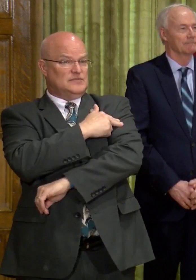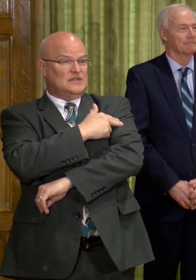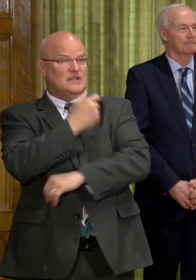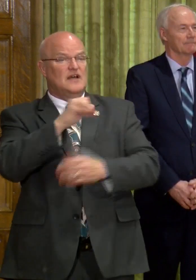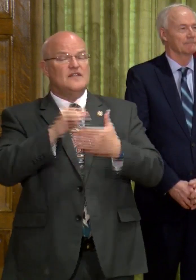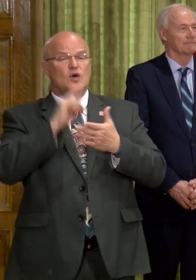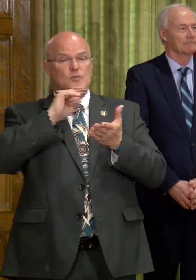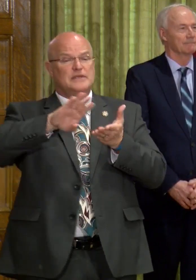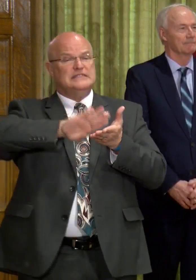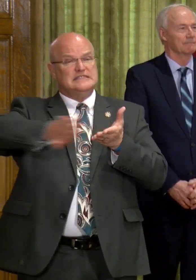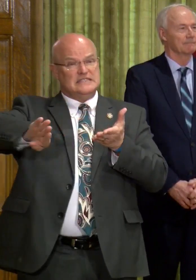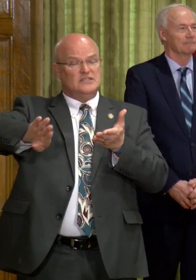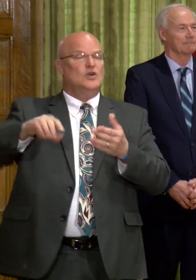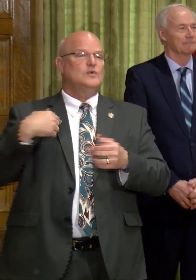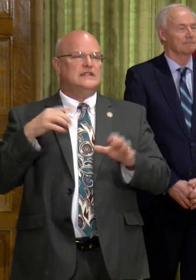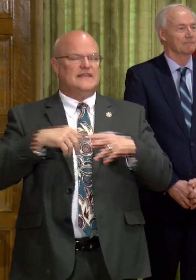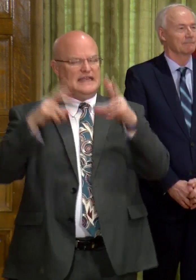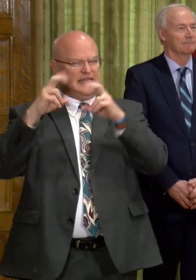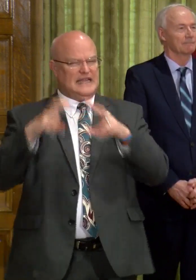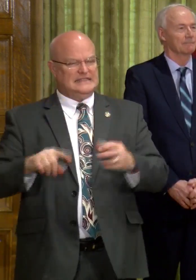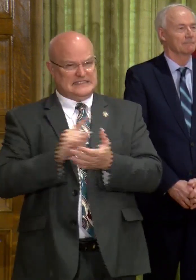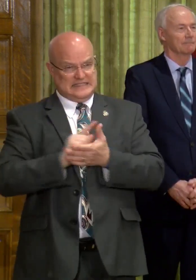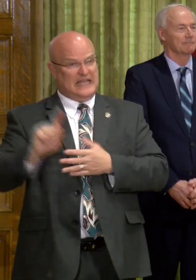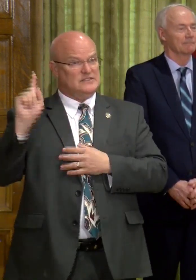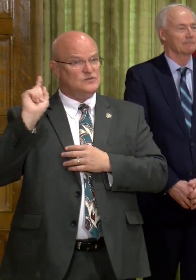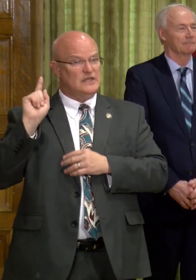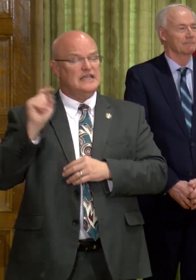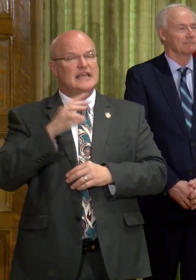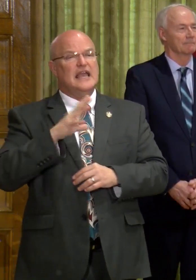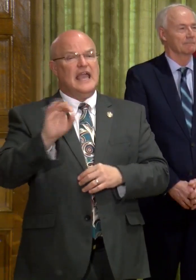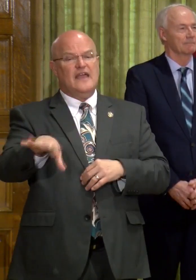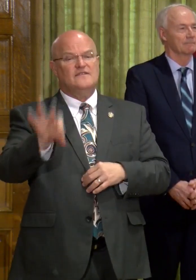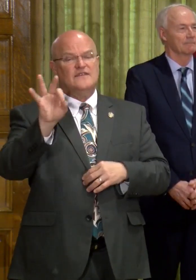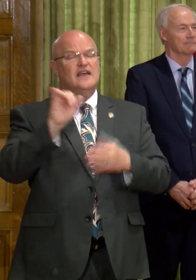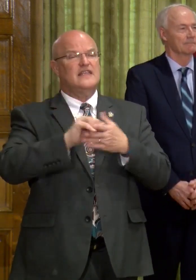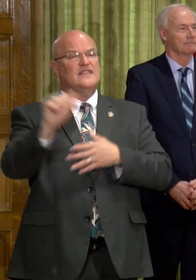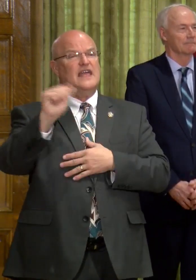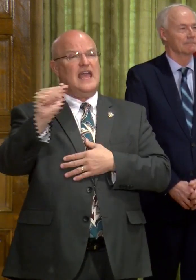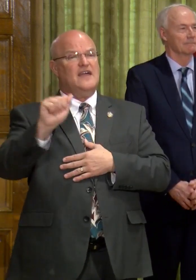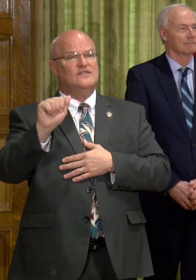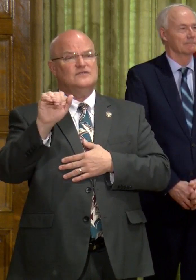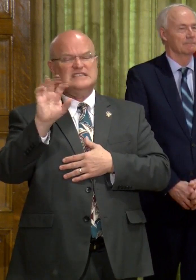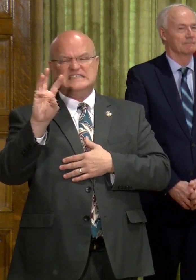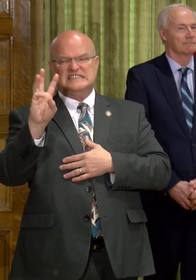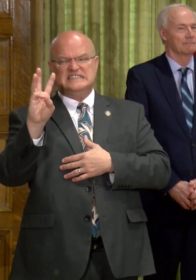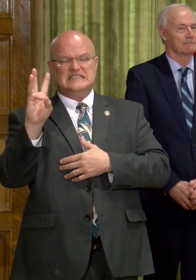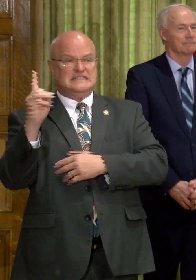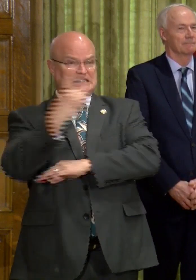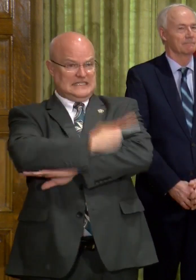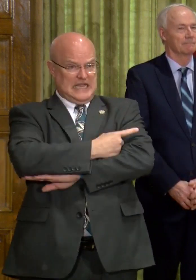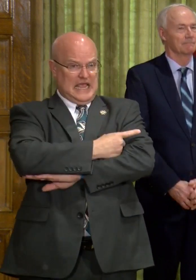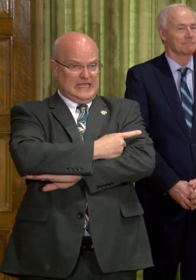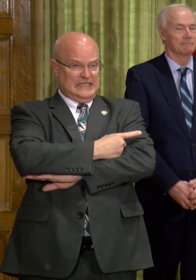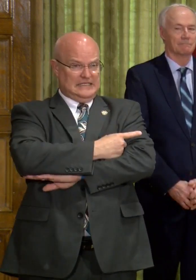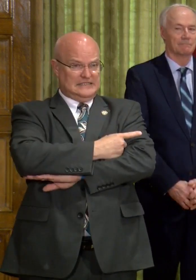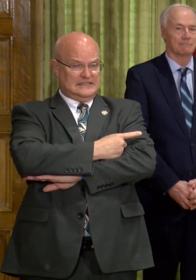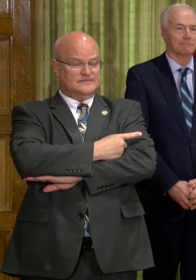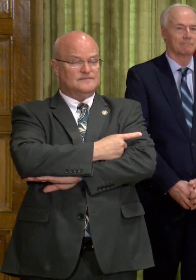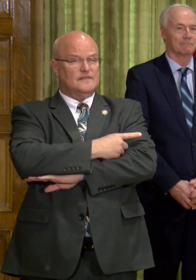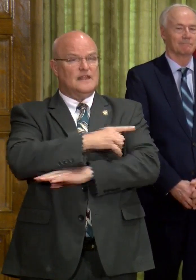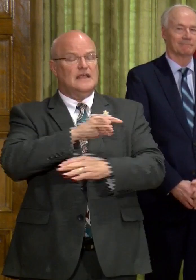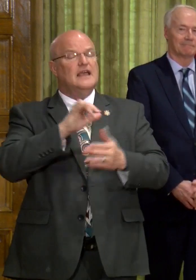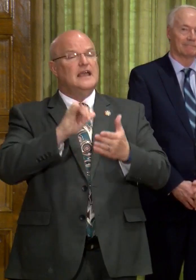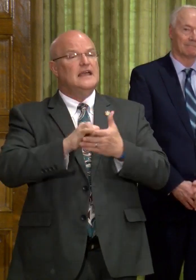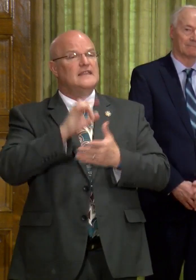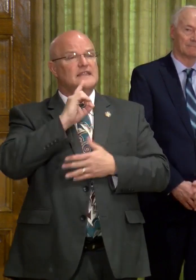Of those who've been discharged, we did that analysis last week, and, uh, found that the average was six days. Um, uh, that, uh,